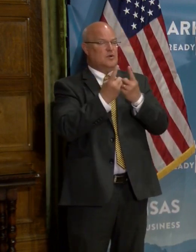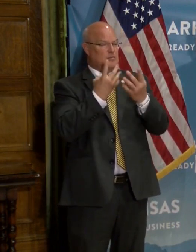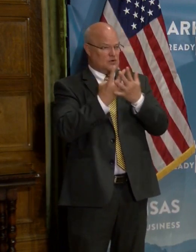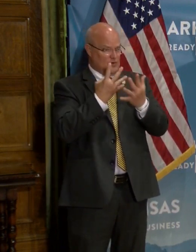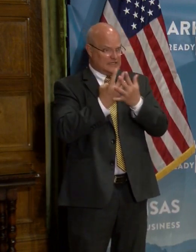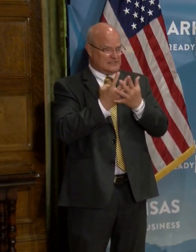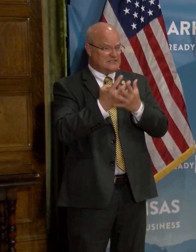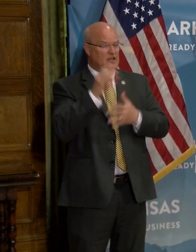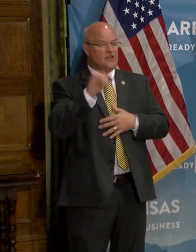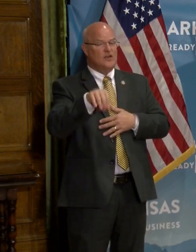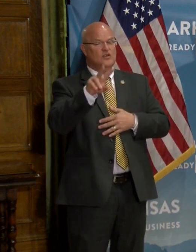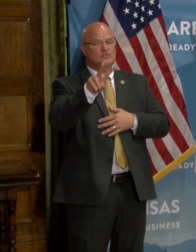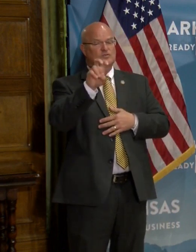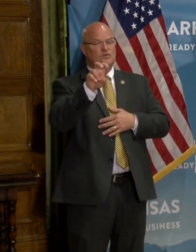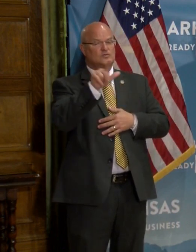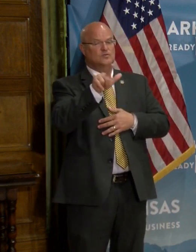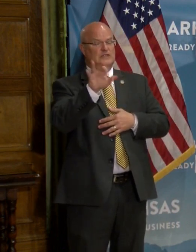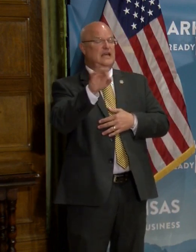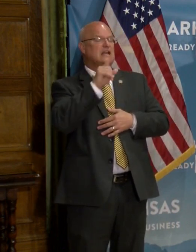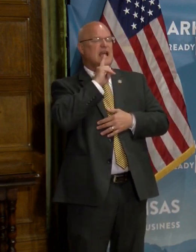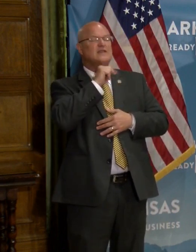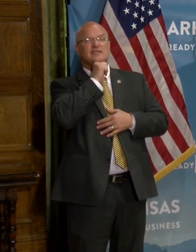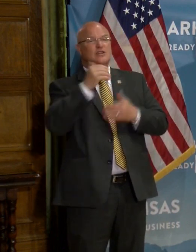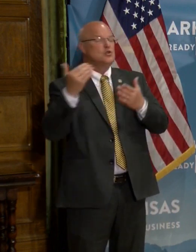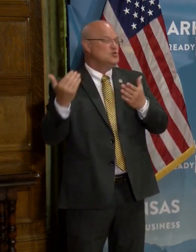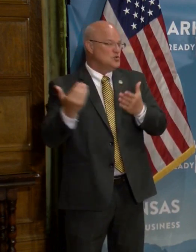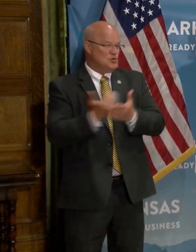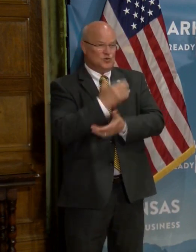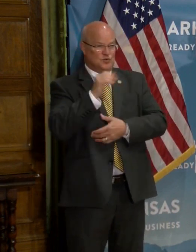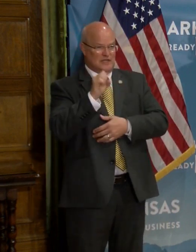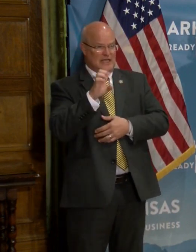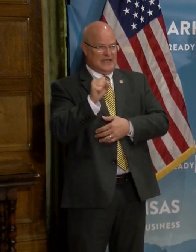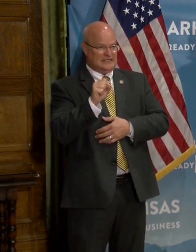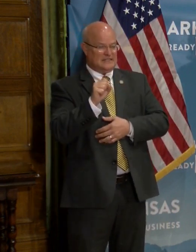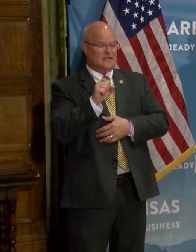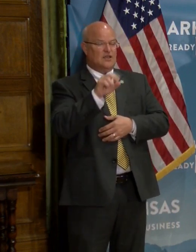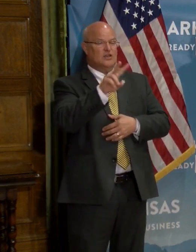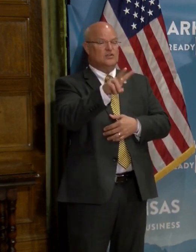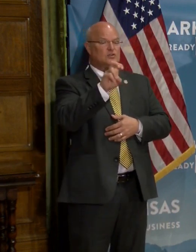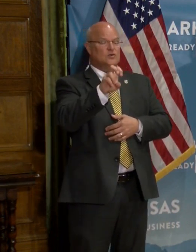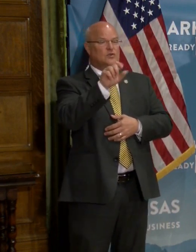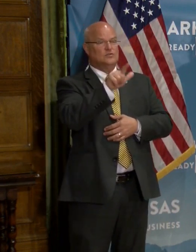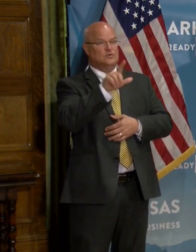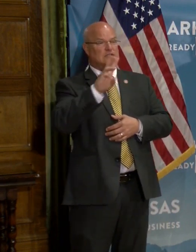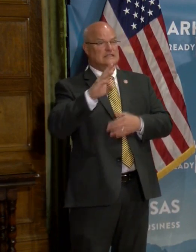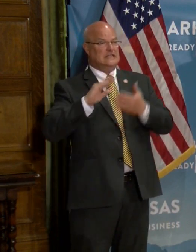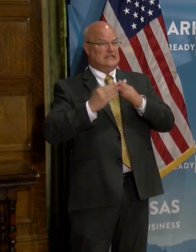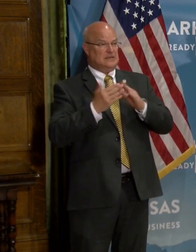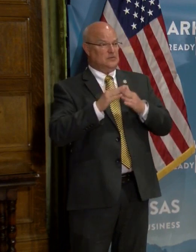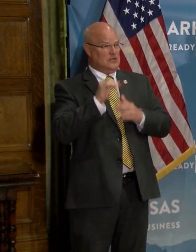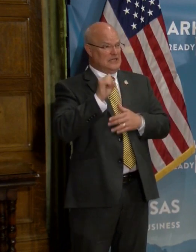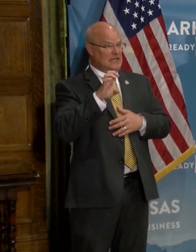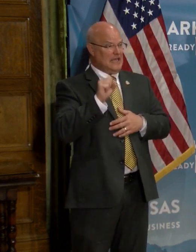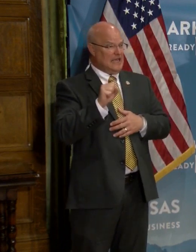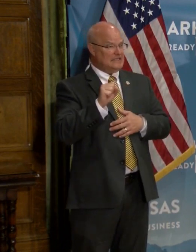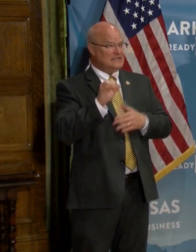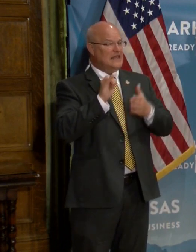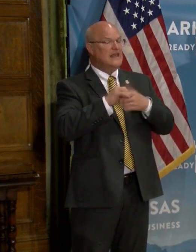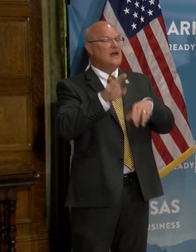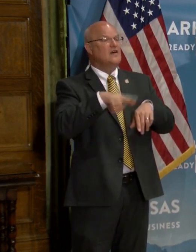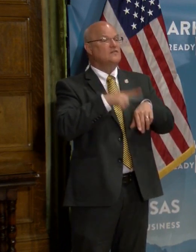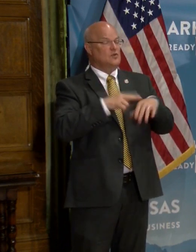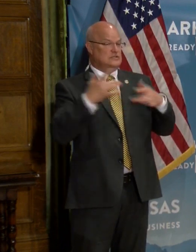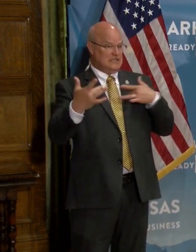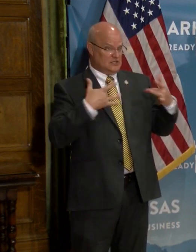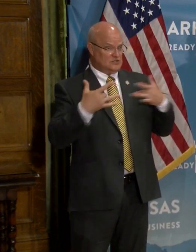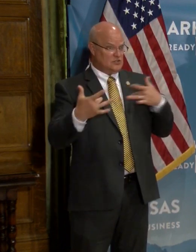those 229 are not actually new cases. Uh, the 226 community cases are, of course, a